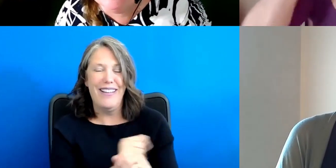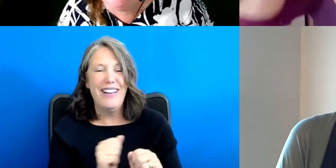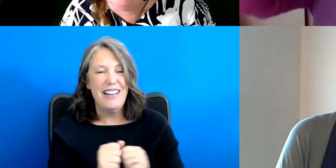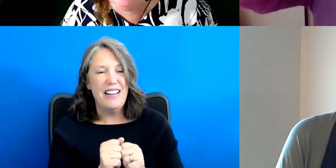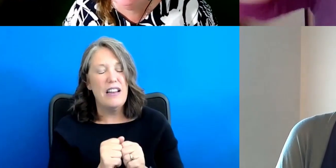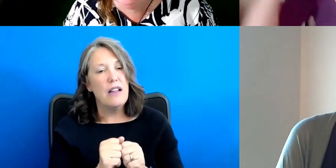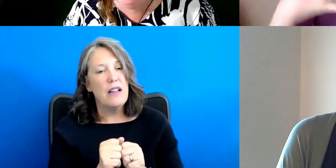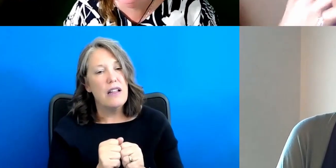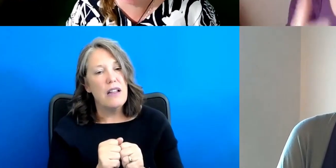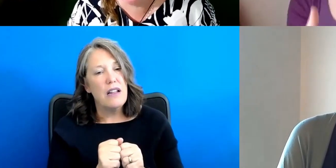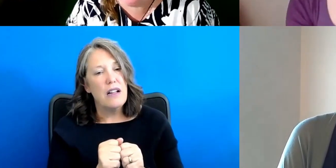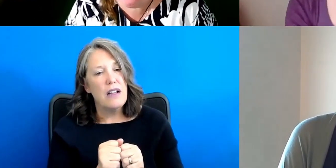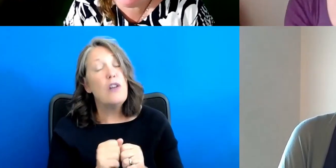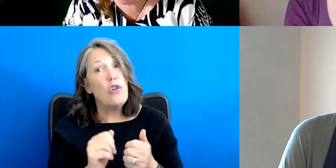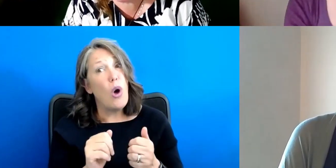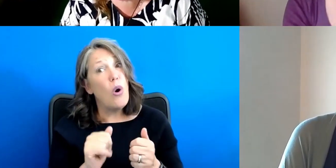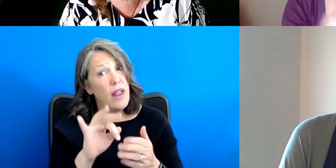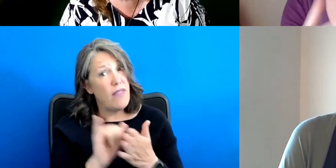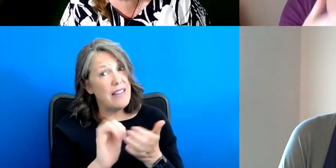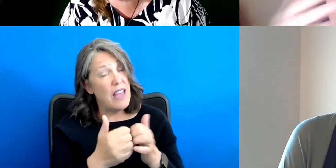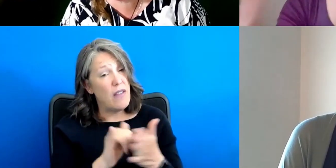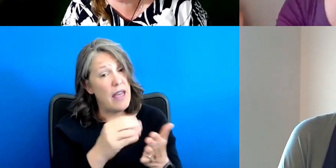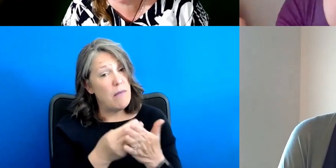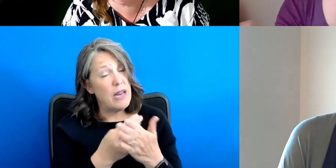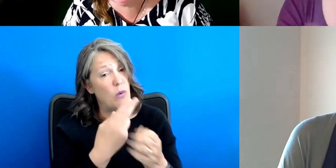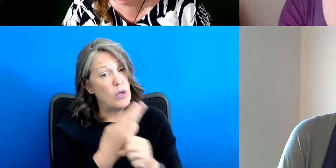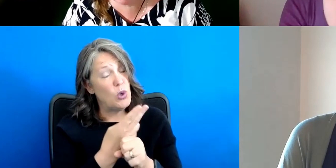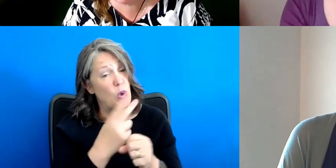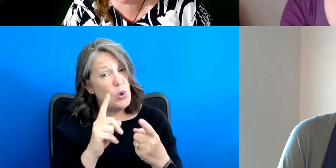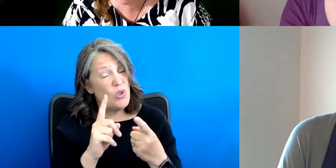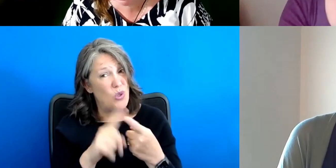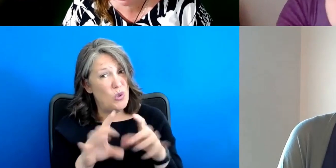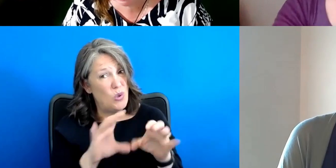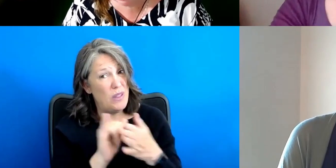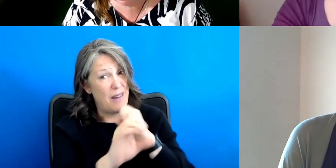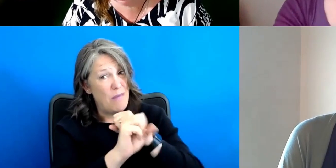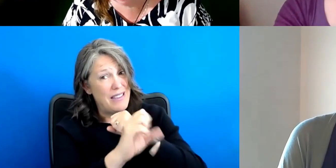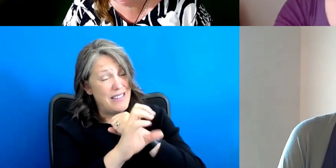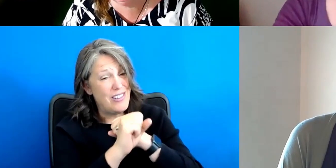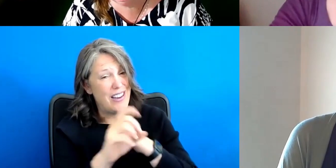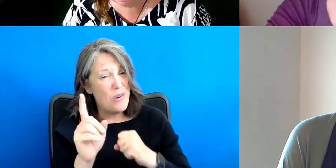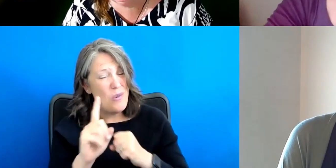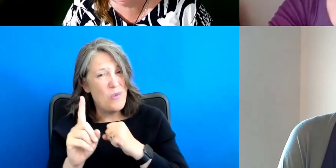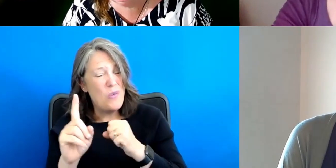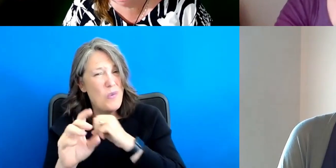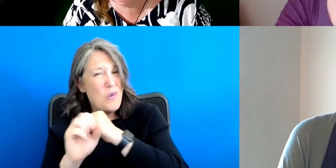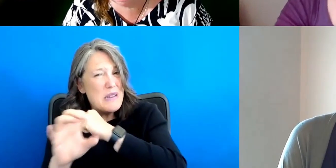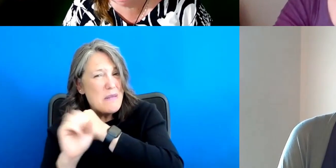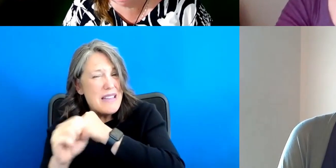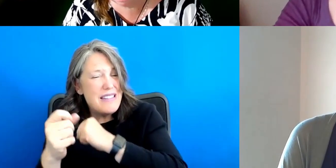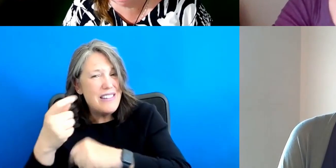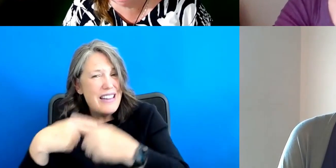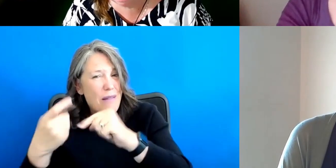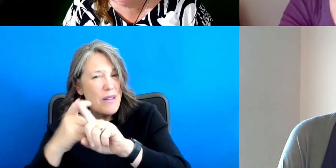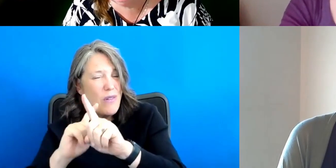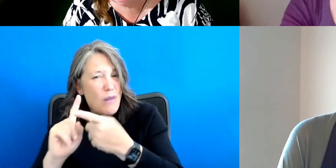the, the, how that money was used and that was ability to kind of do that messaging, what kind of, where's the messaging coming from that's going to